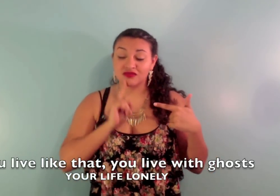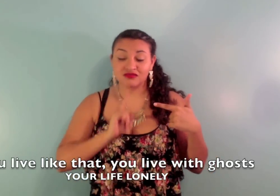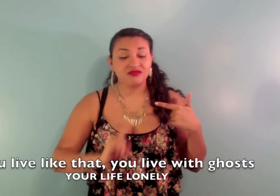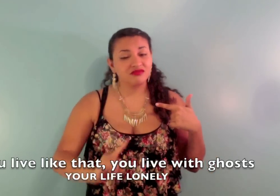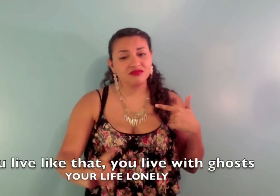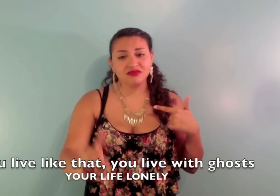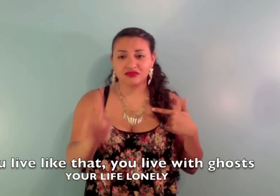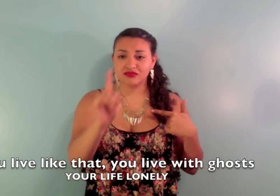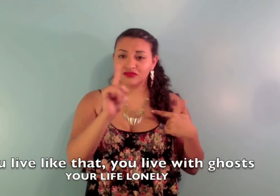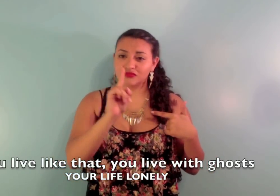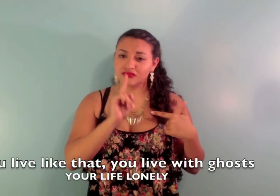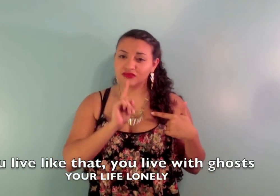you live with ghosts